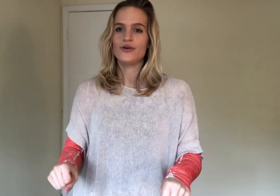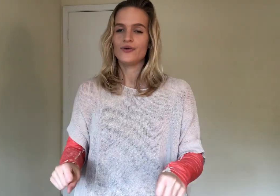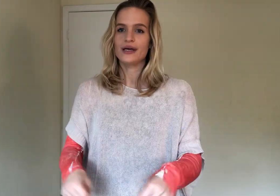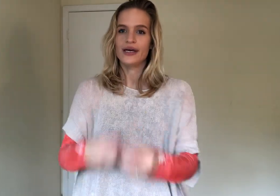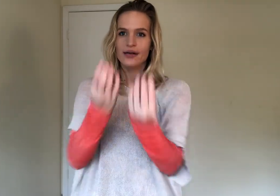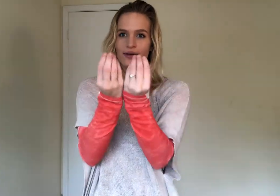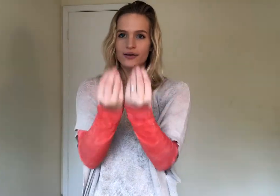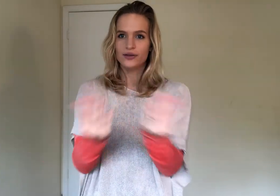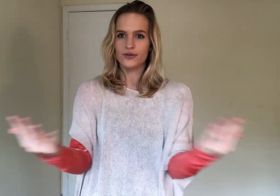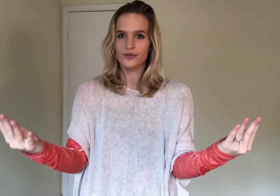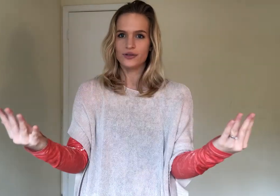You can lose.